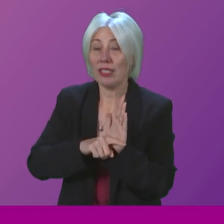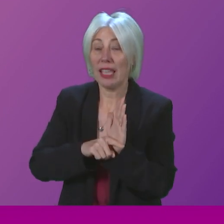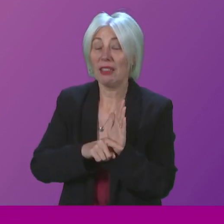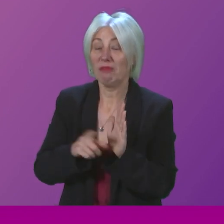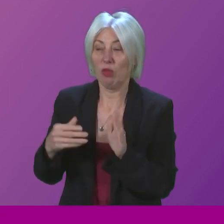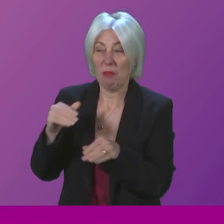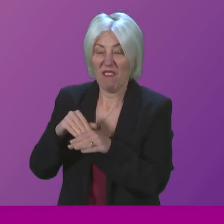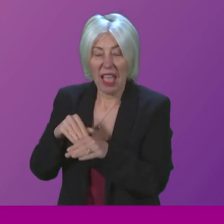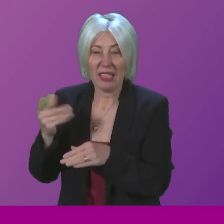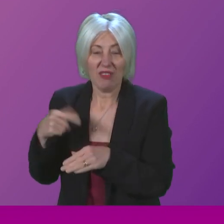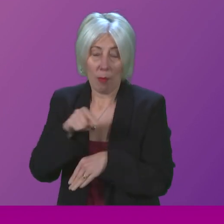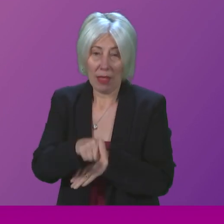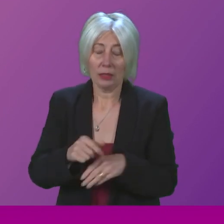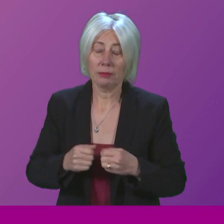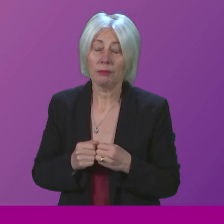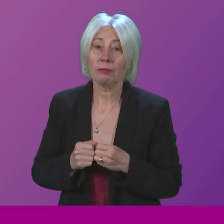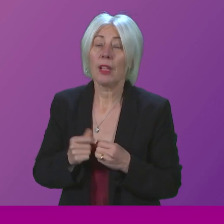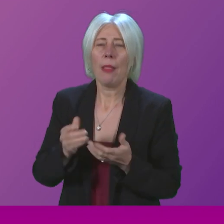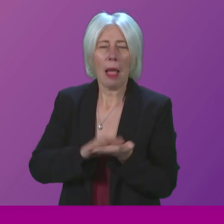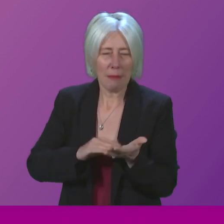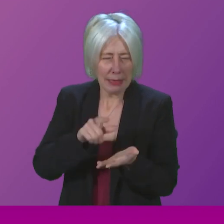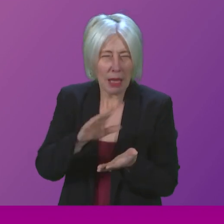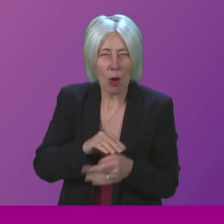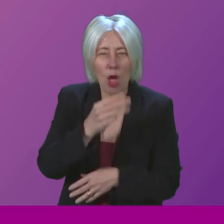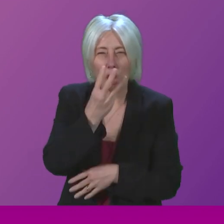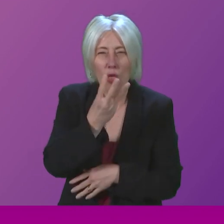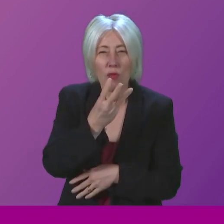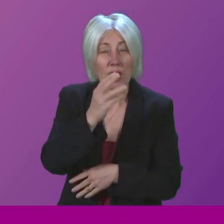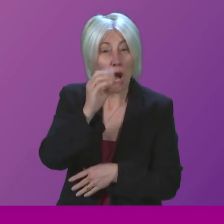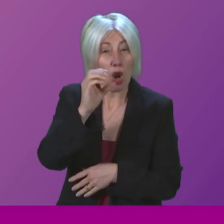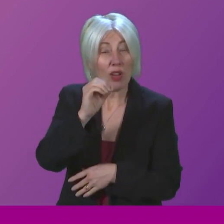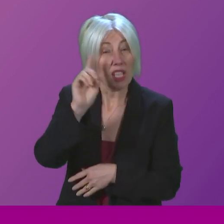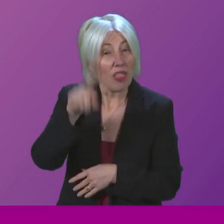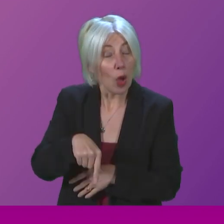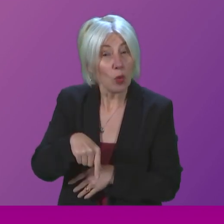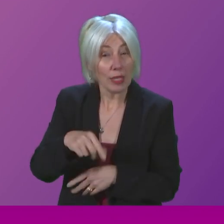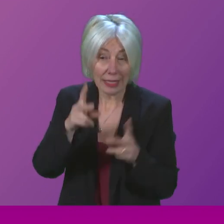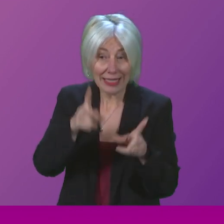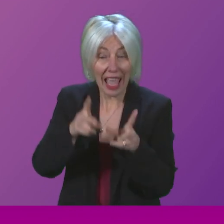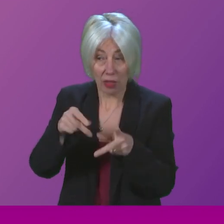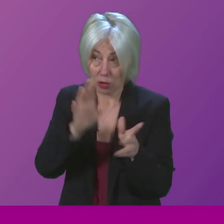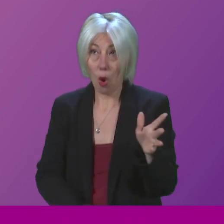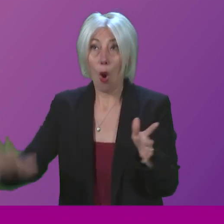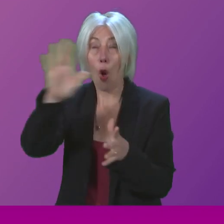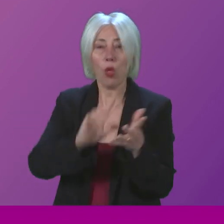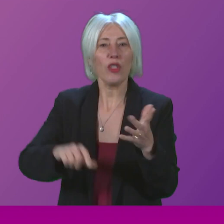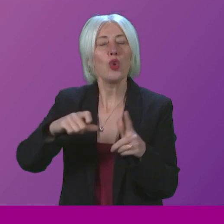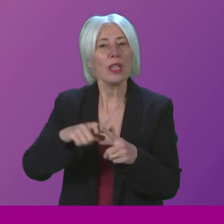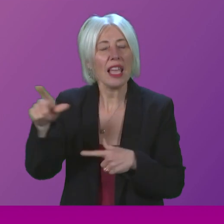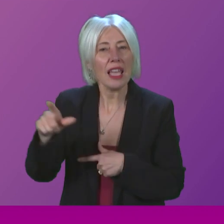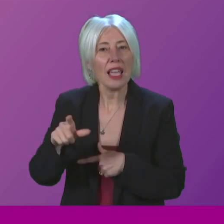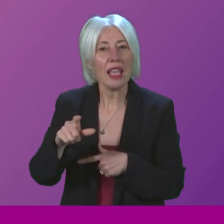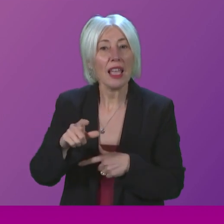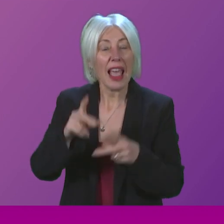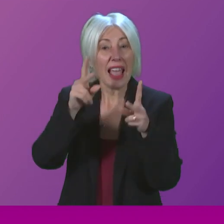The academics also report that this translates into 300,000 deaths across the UK, deaths that